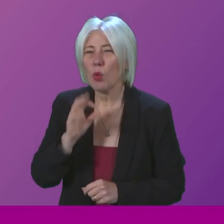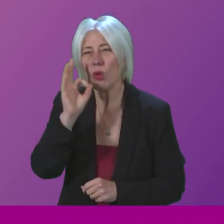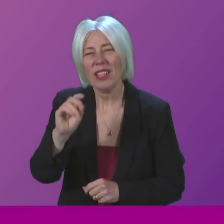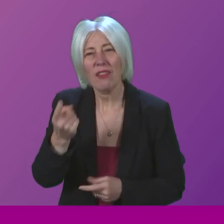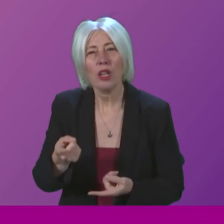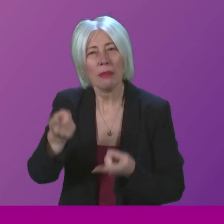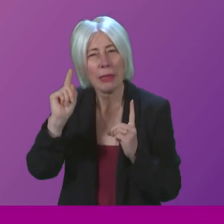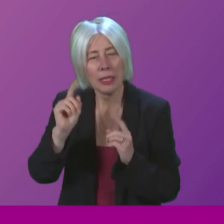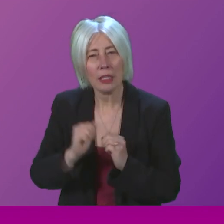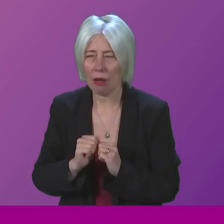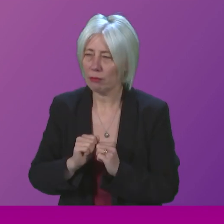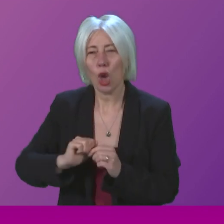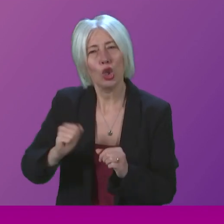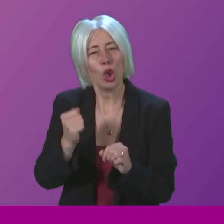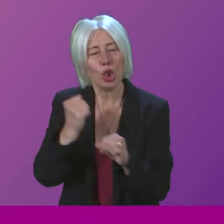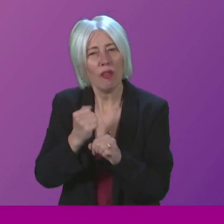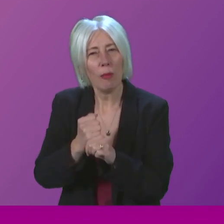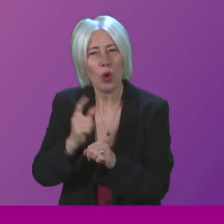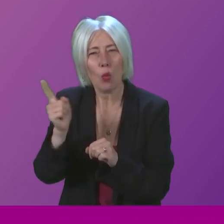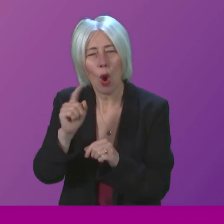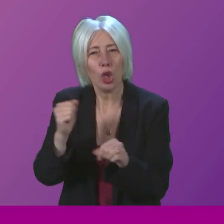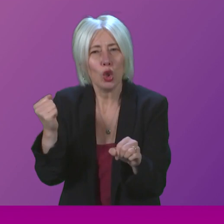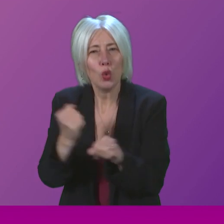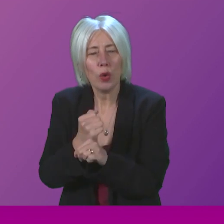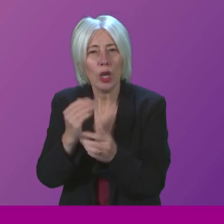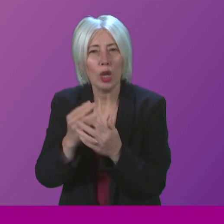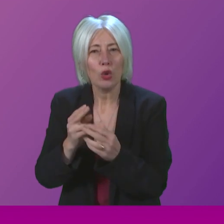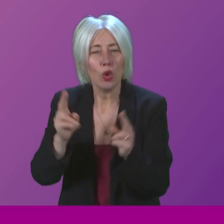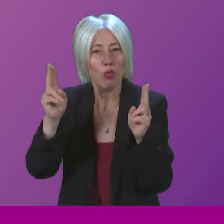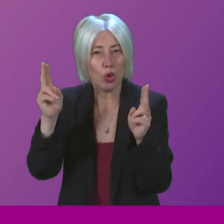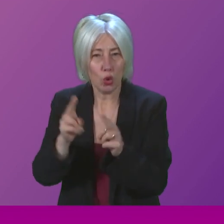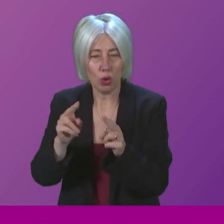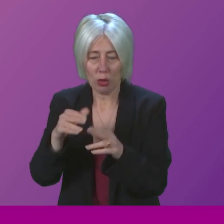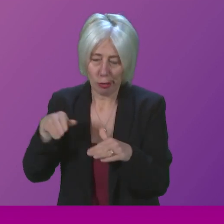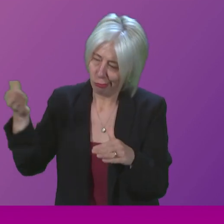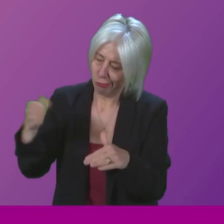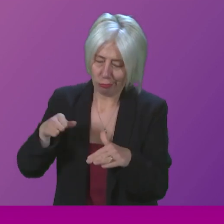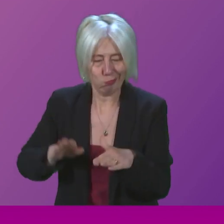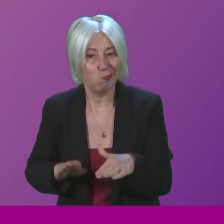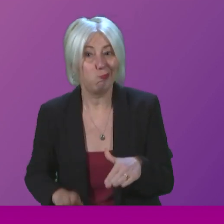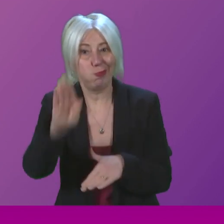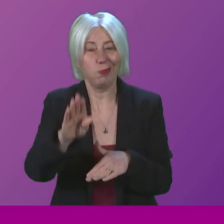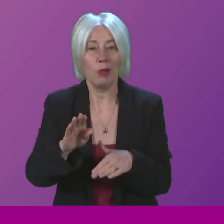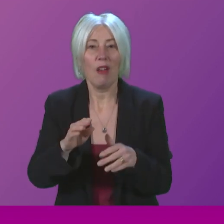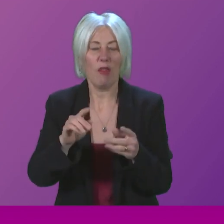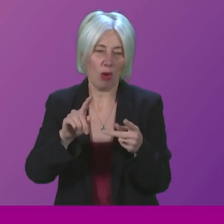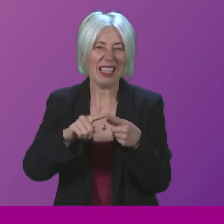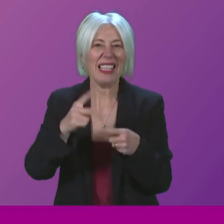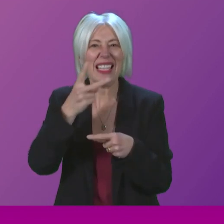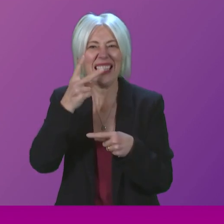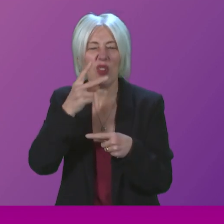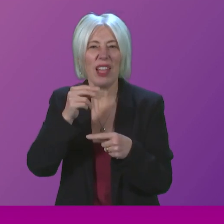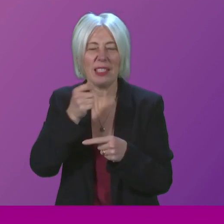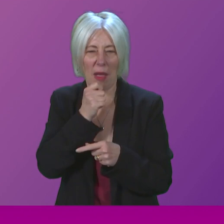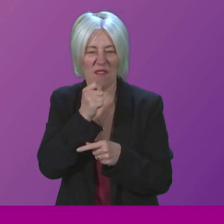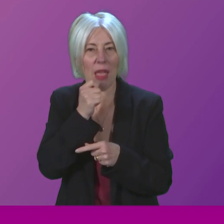what steps the Scottish Government is taking to curb the reported sharp rise in e-cigarette use amongst teenagers. First